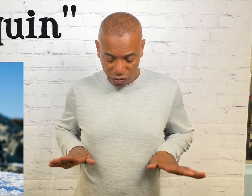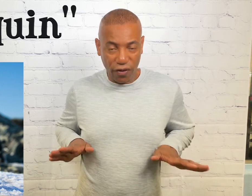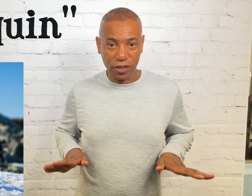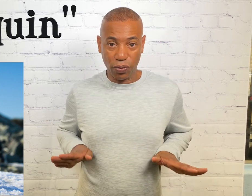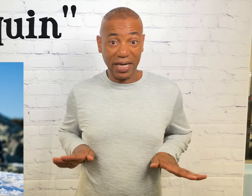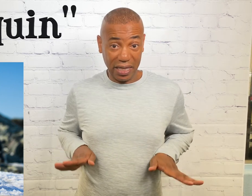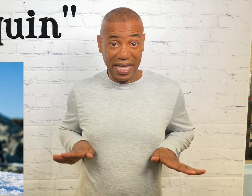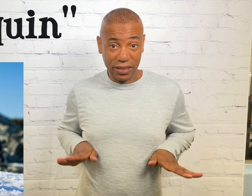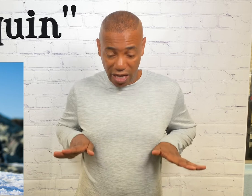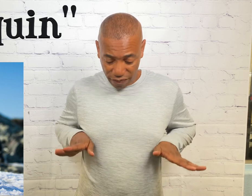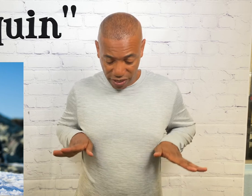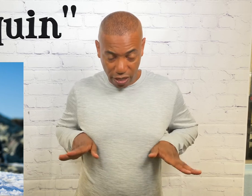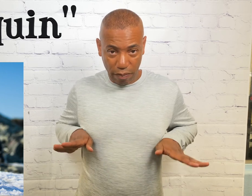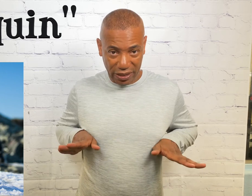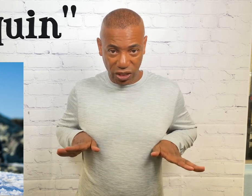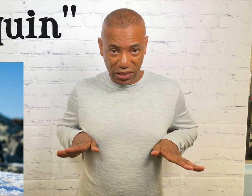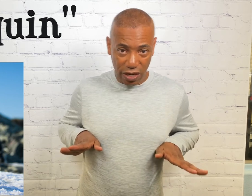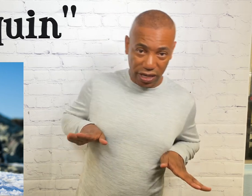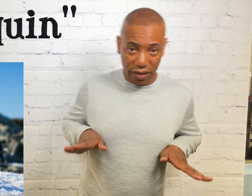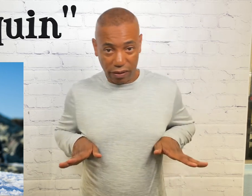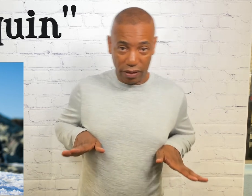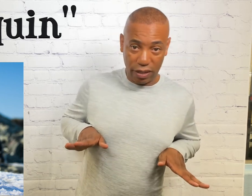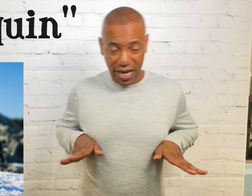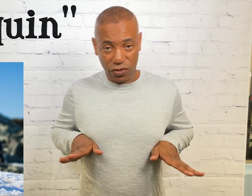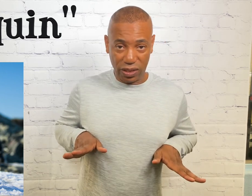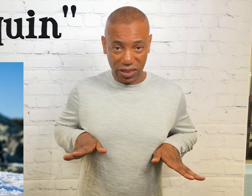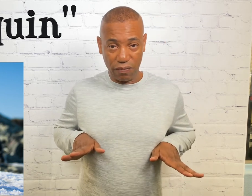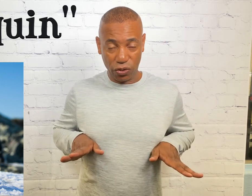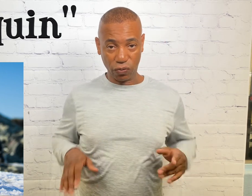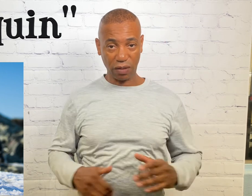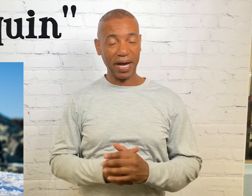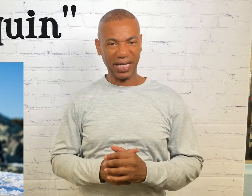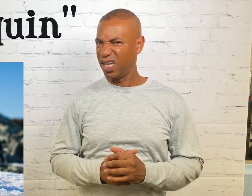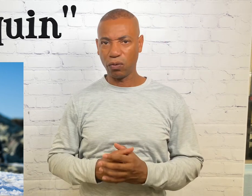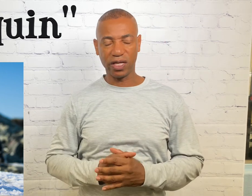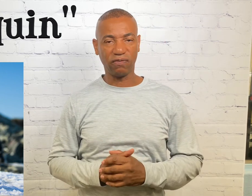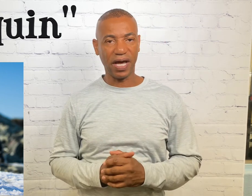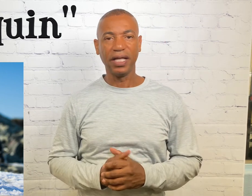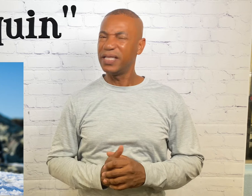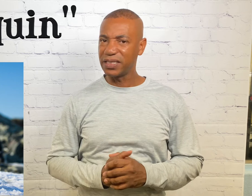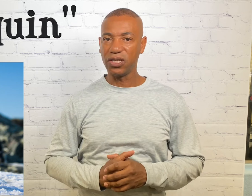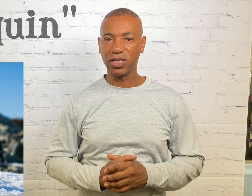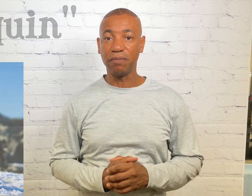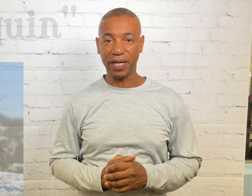as far as bringing their legs up by the chest area and doing the same motion with the body. Either way is fine. That's how you sign penguin.